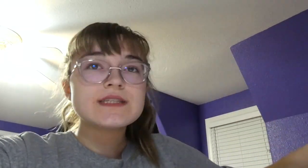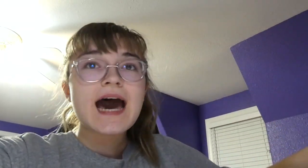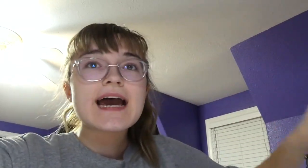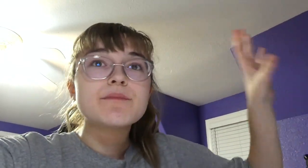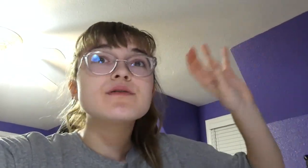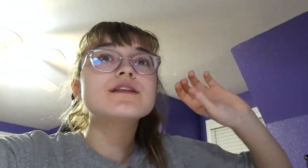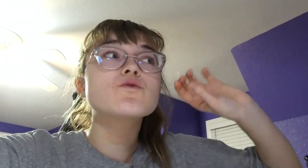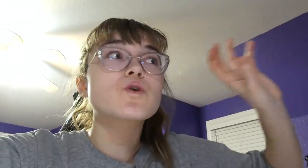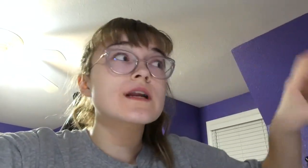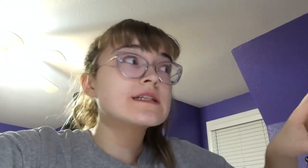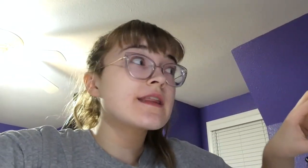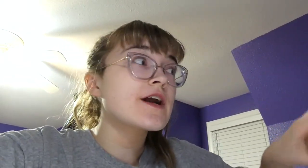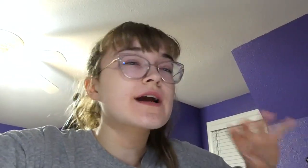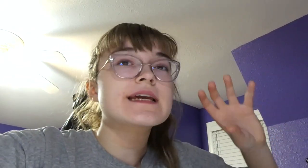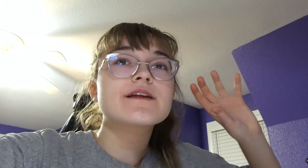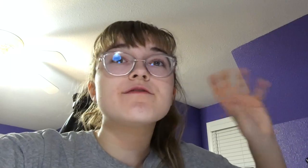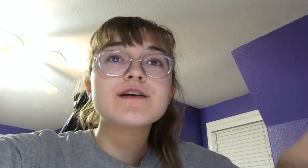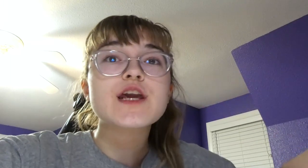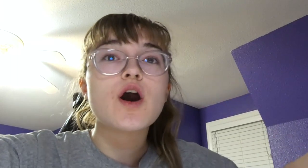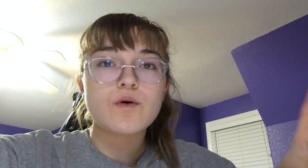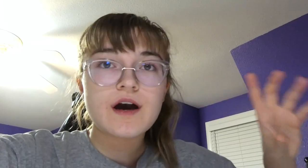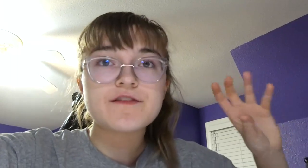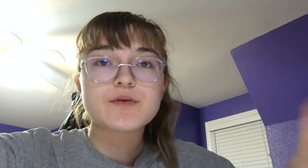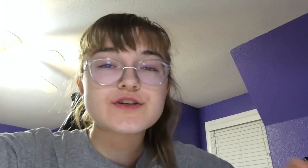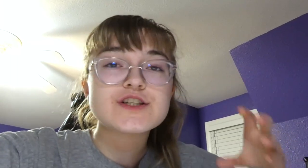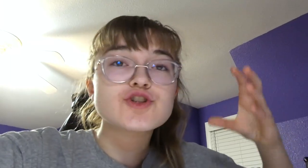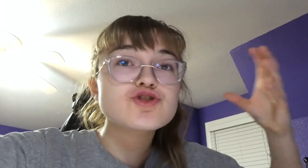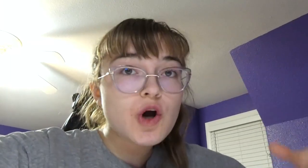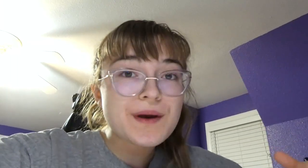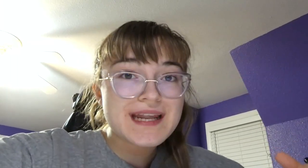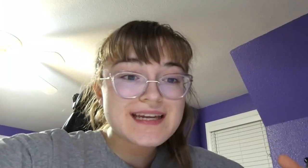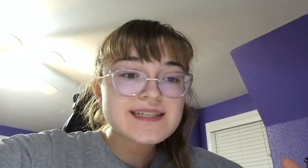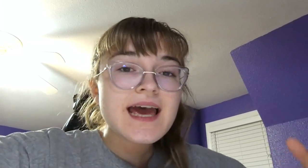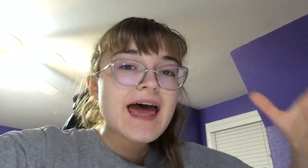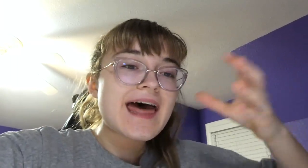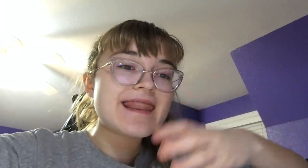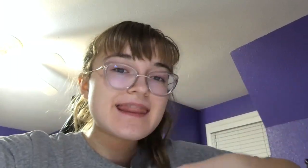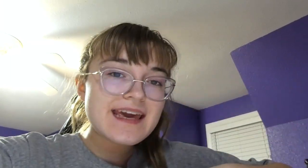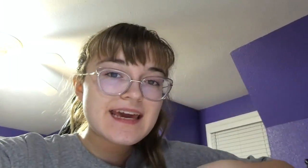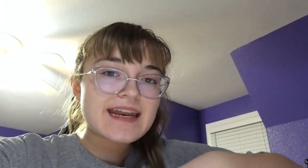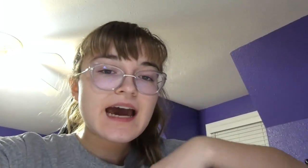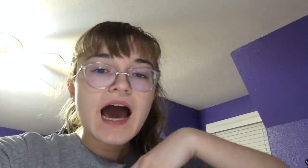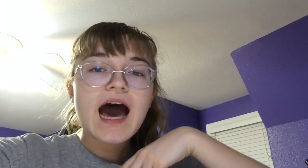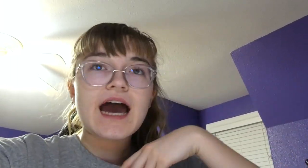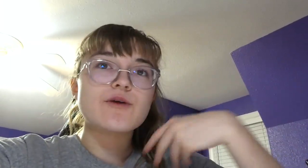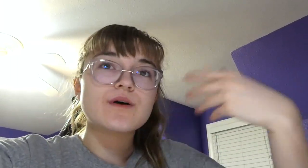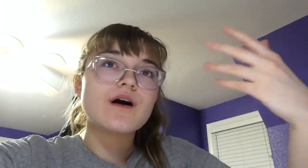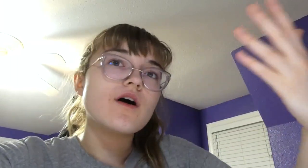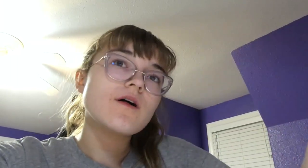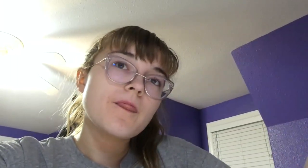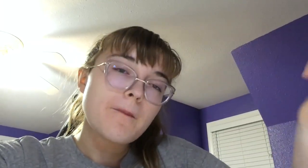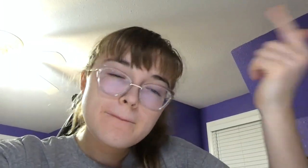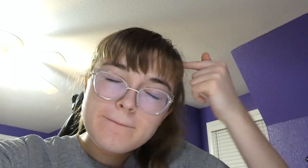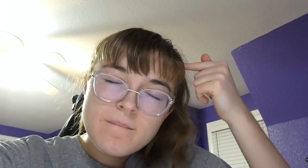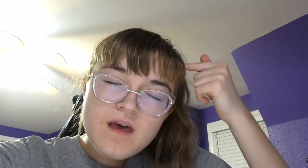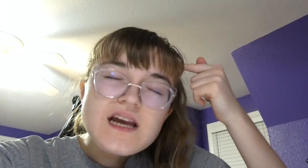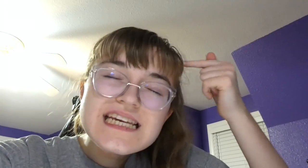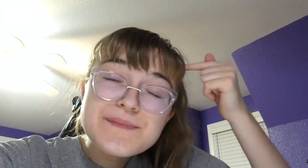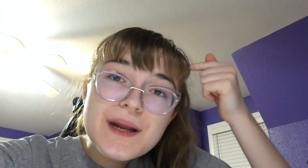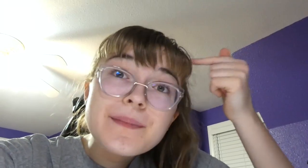that and put the word into there and get a video of the person showing it. And then I will keep it up